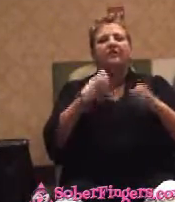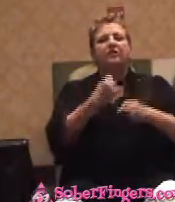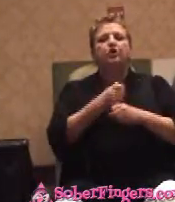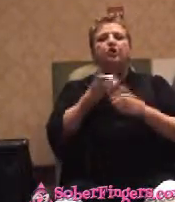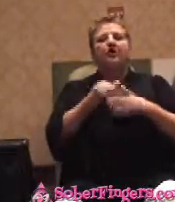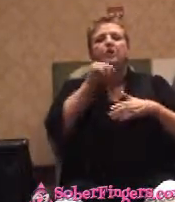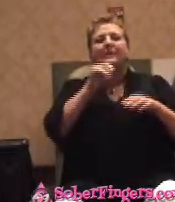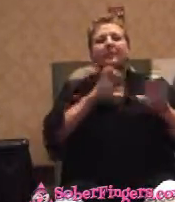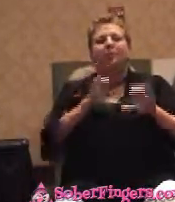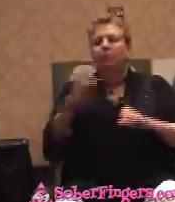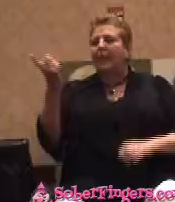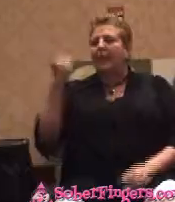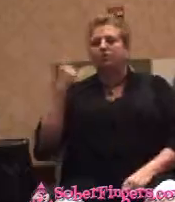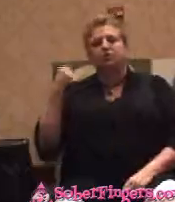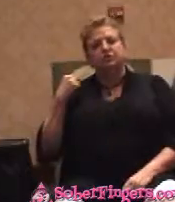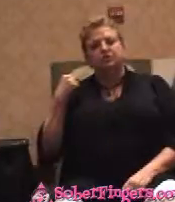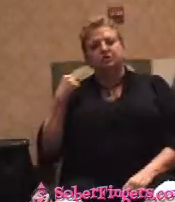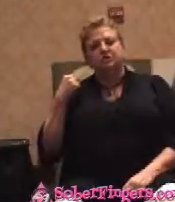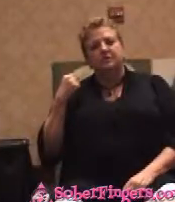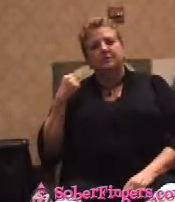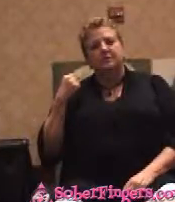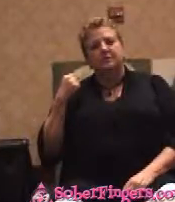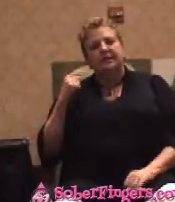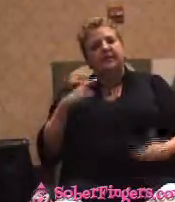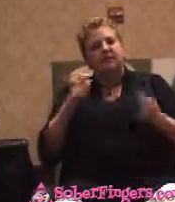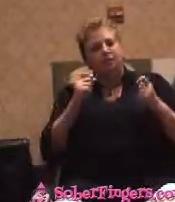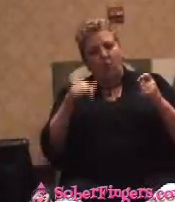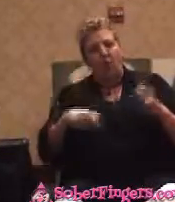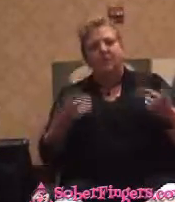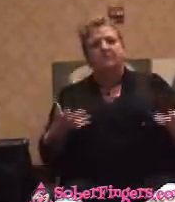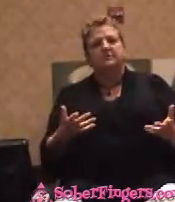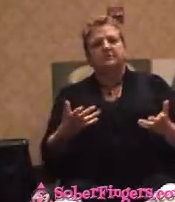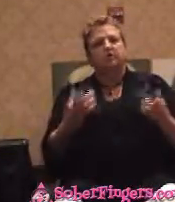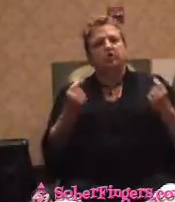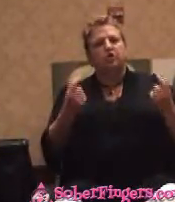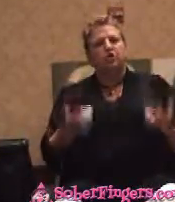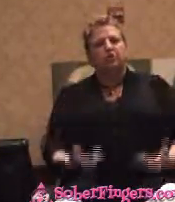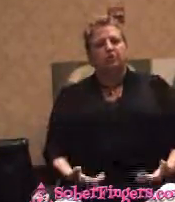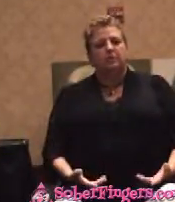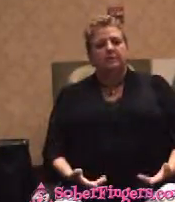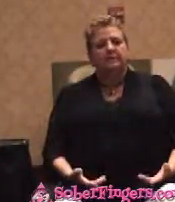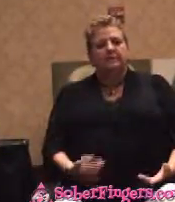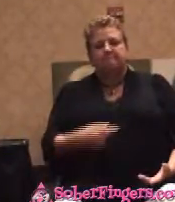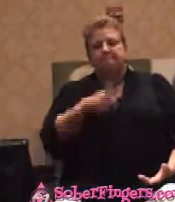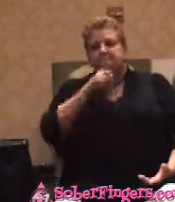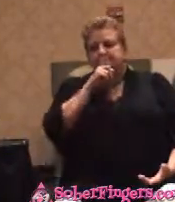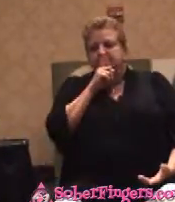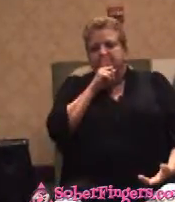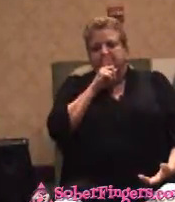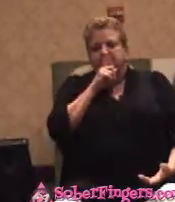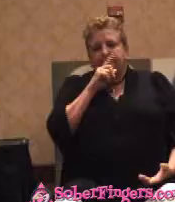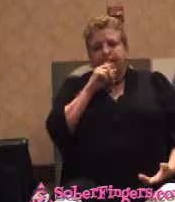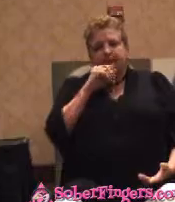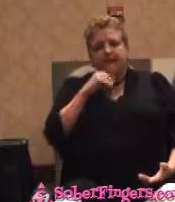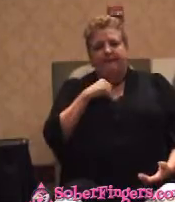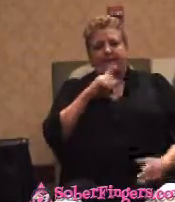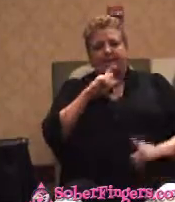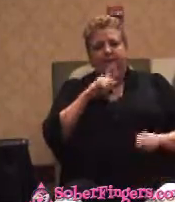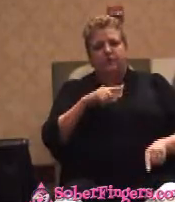to get a hair long and stay up to me? And I didn't have an answer. The only thing I could think of,